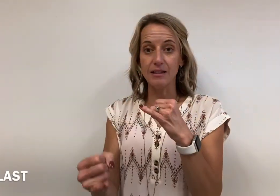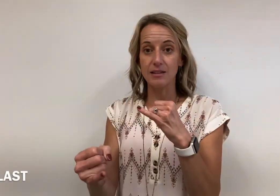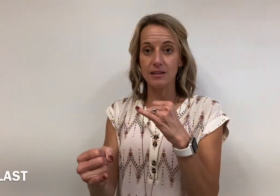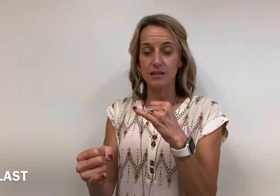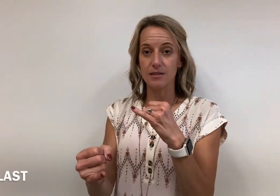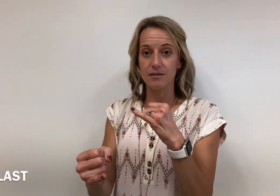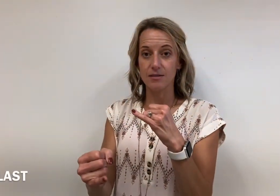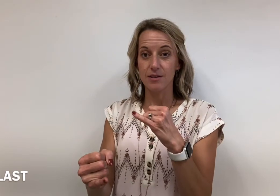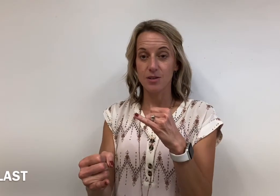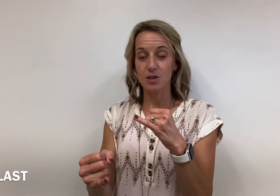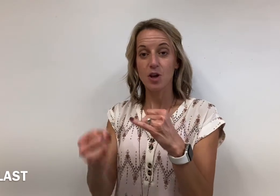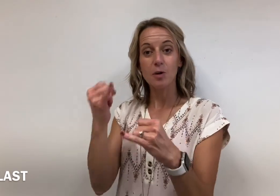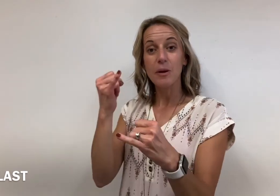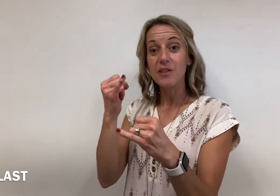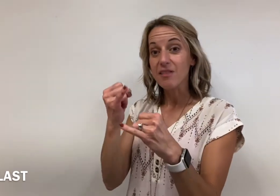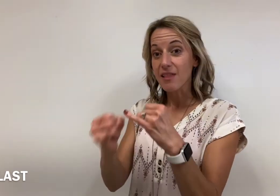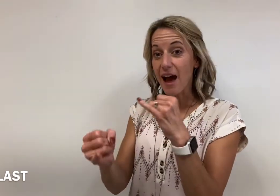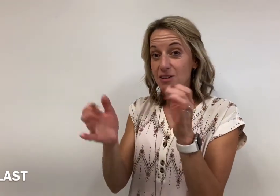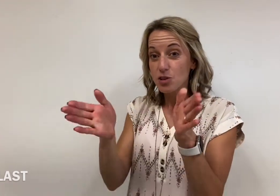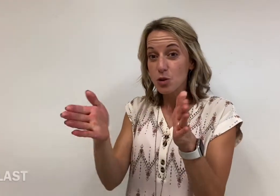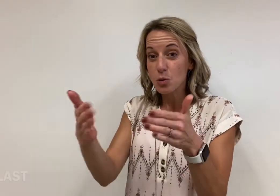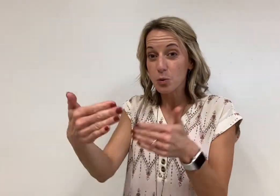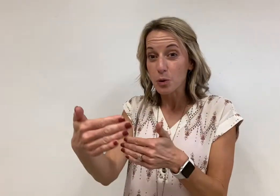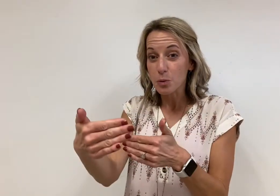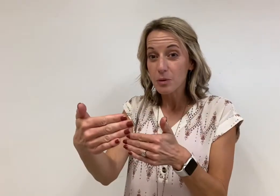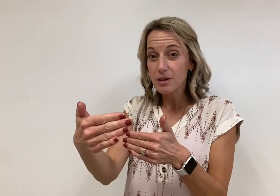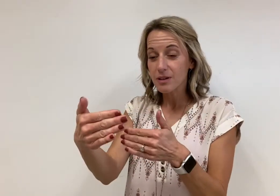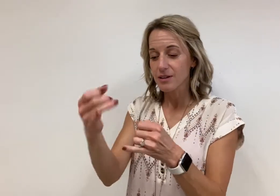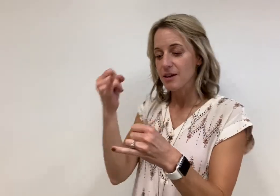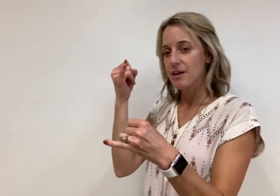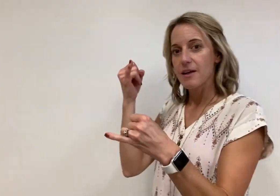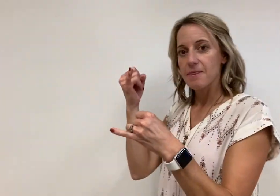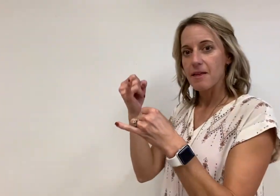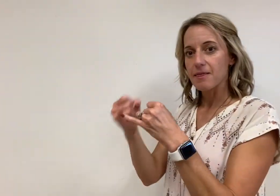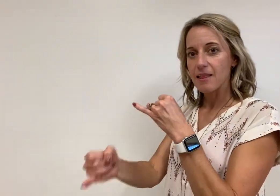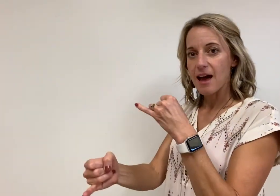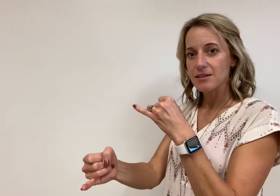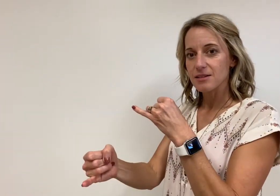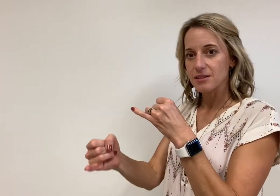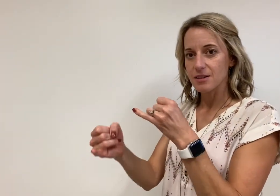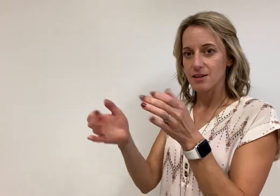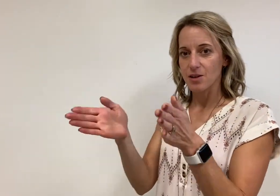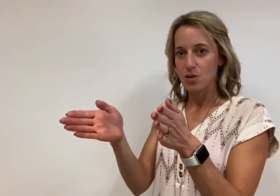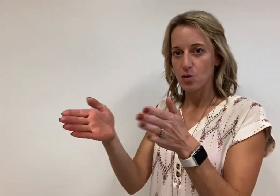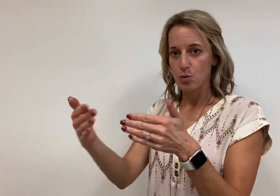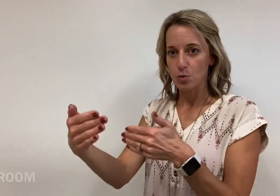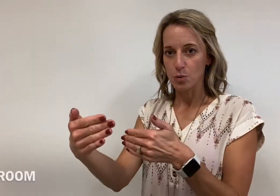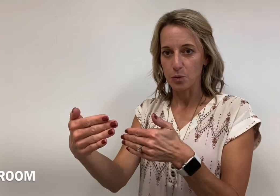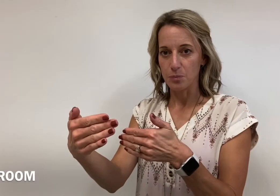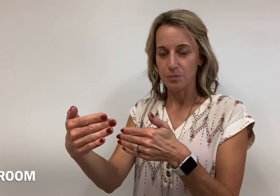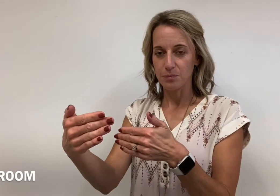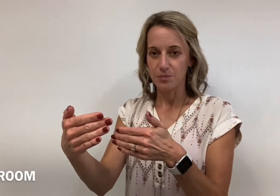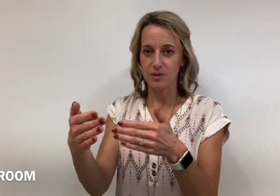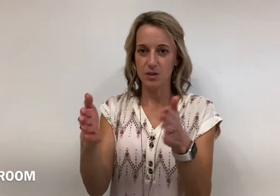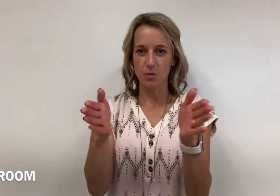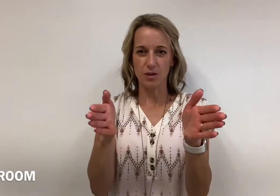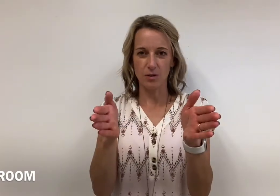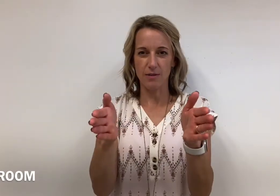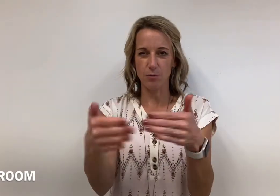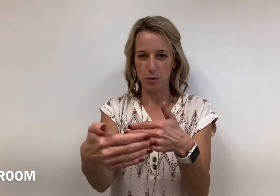Last, we're going to talk about the last room, the last room. So we also have a room,